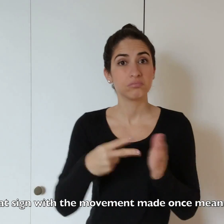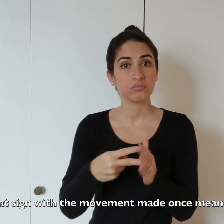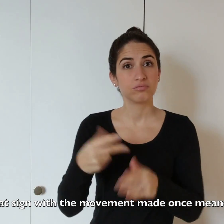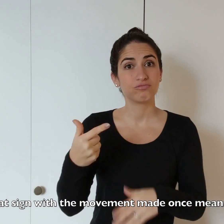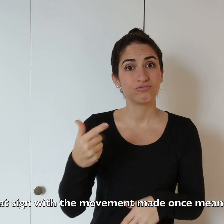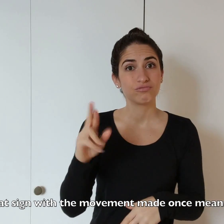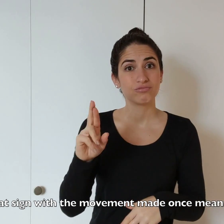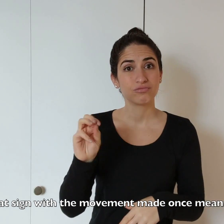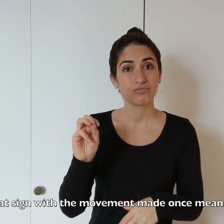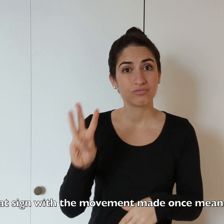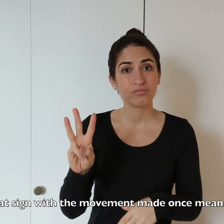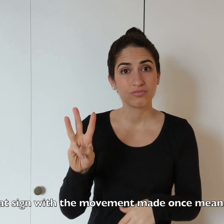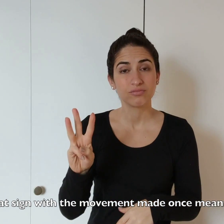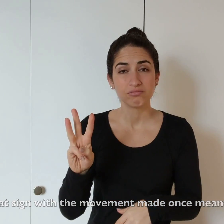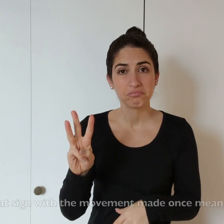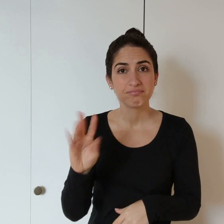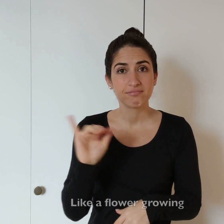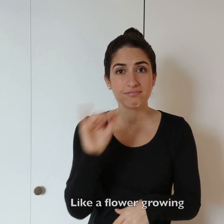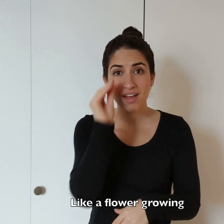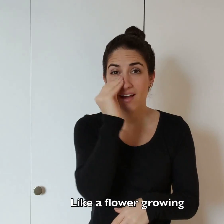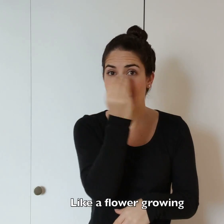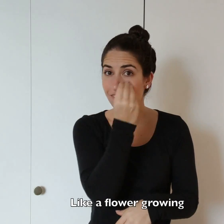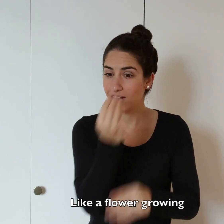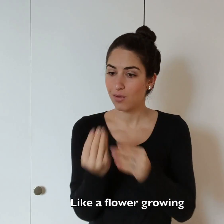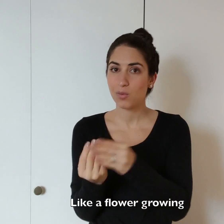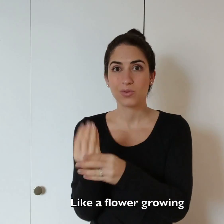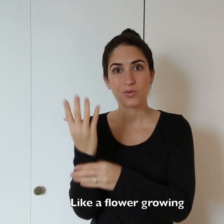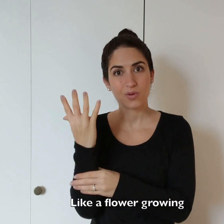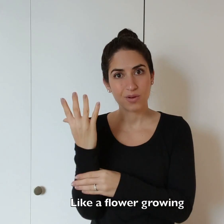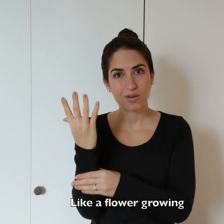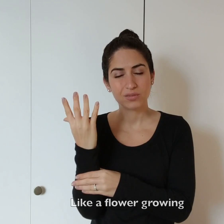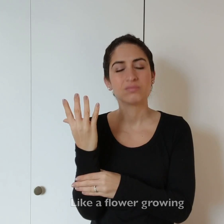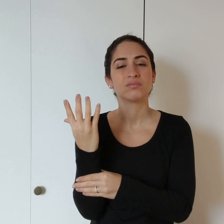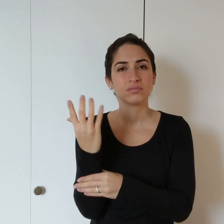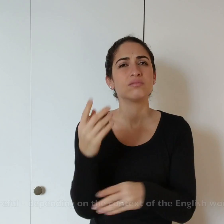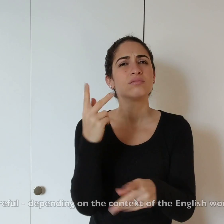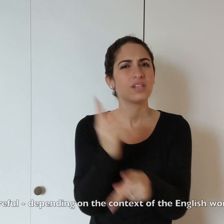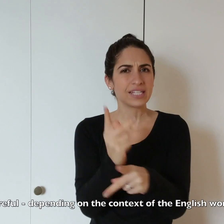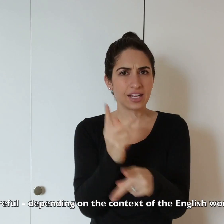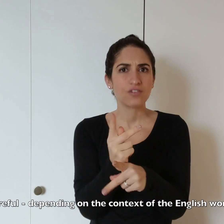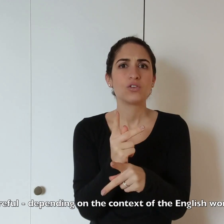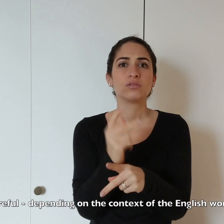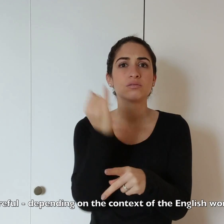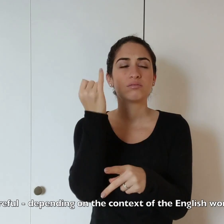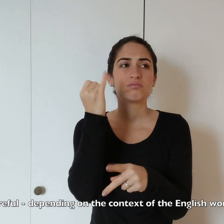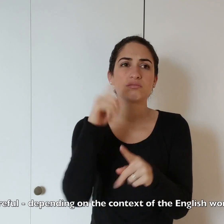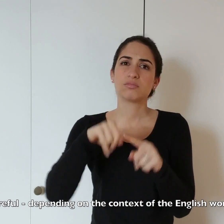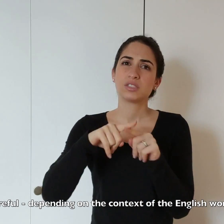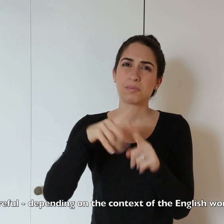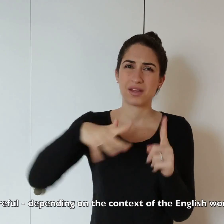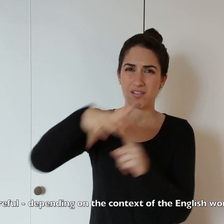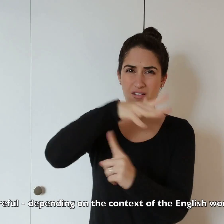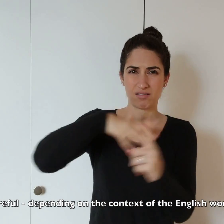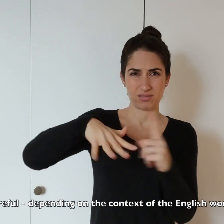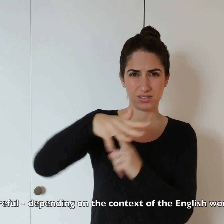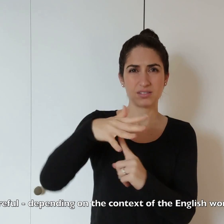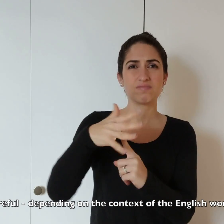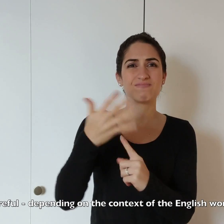means grow, like a flower is growing. Be careful! Depending on the context,